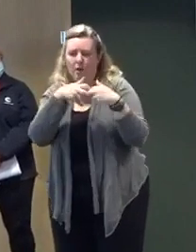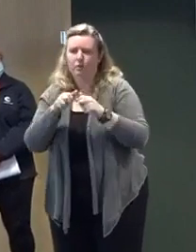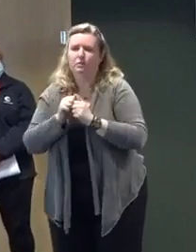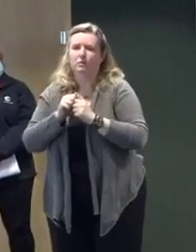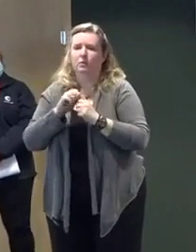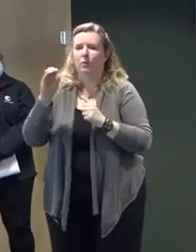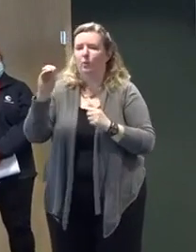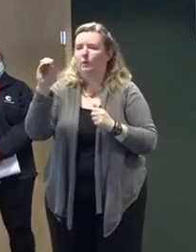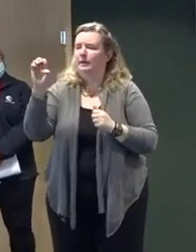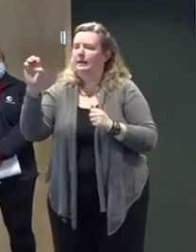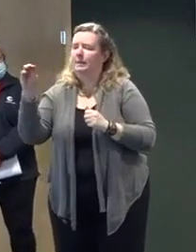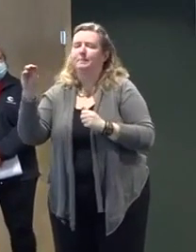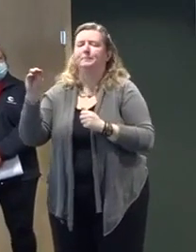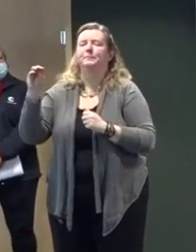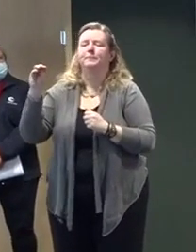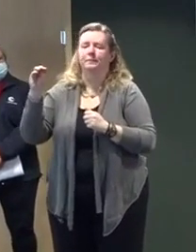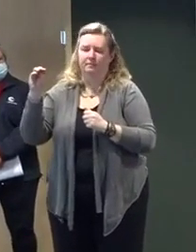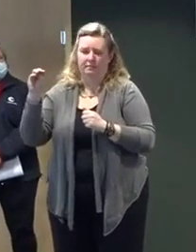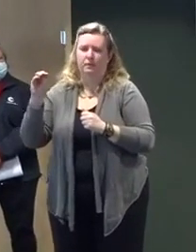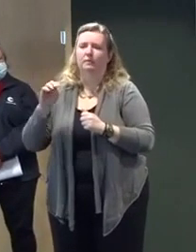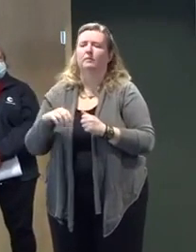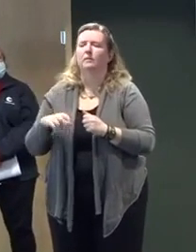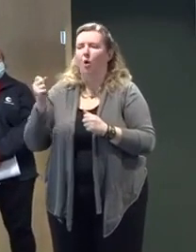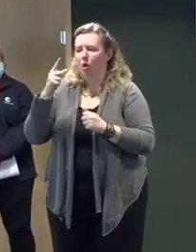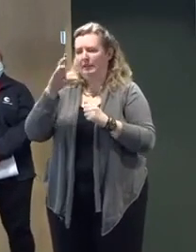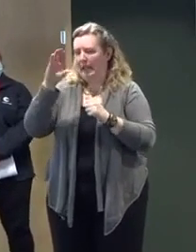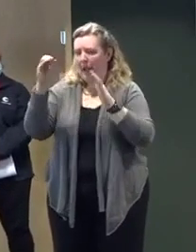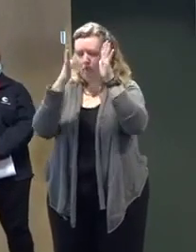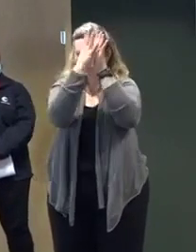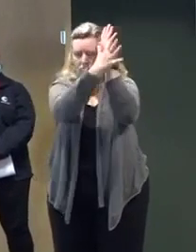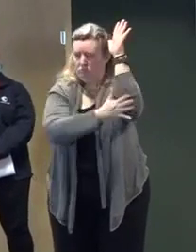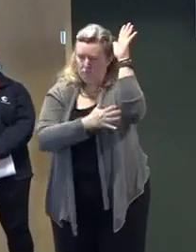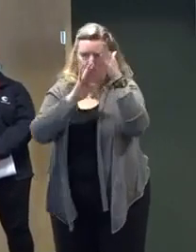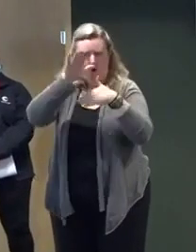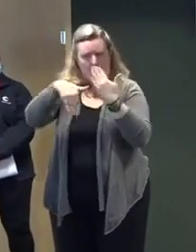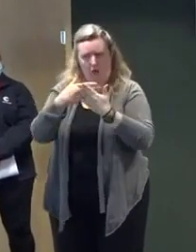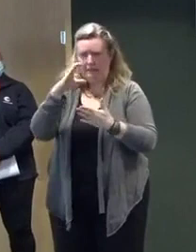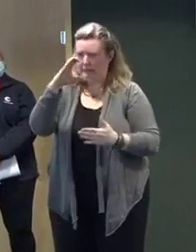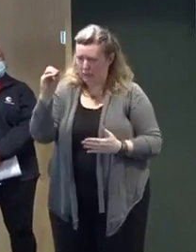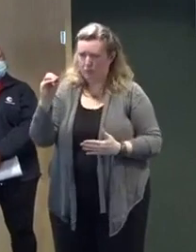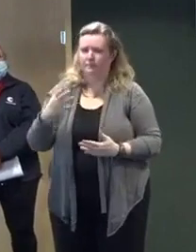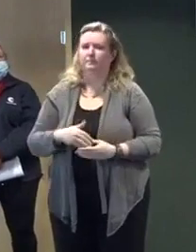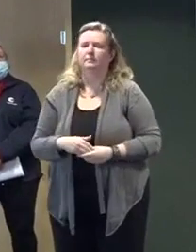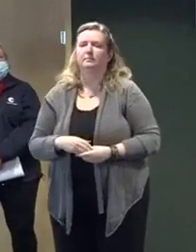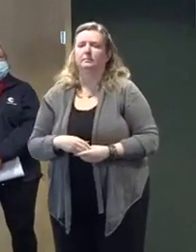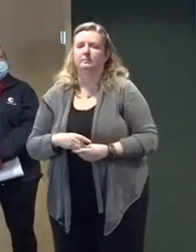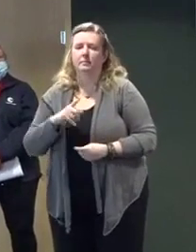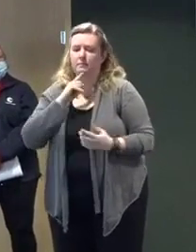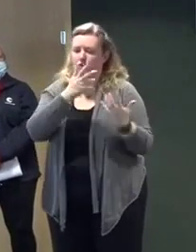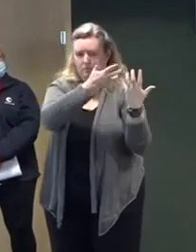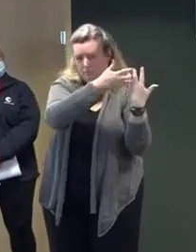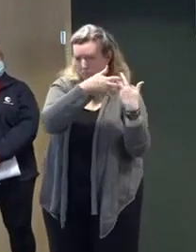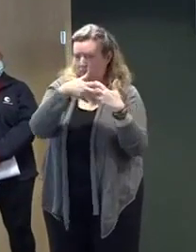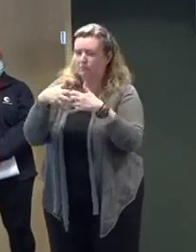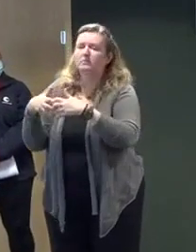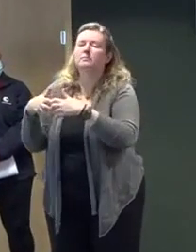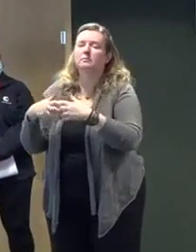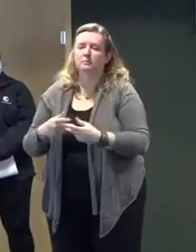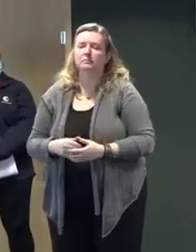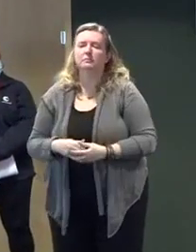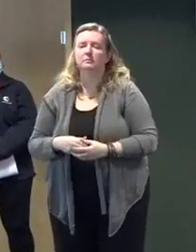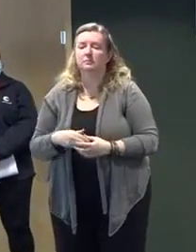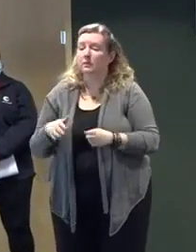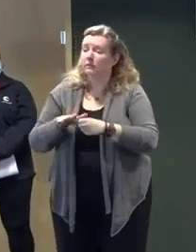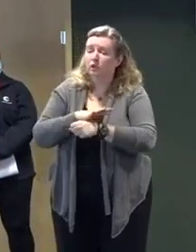just phenomenal communication and collaboration. We're going to fully staff that SEOC, as I said, starting at 6 tonight.